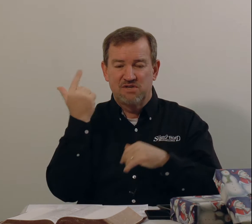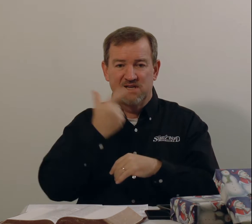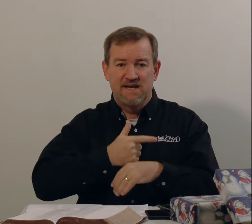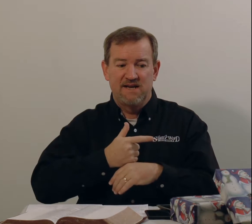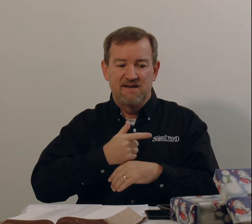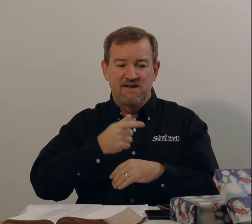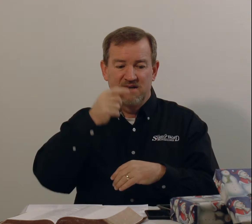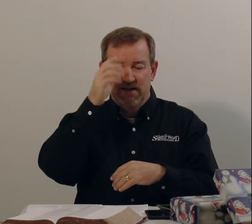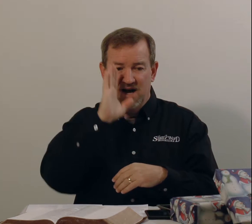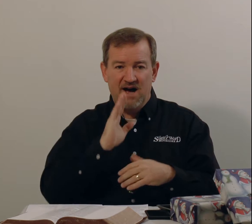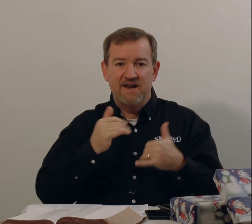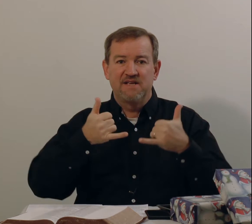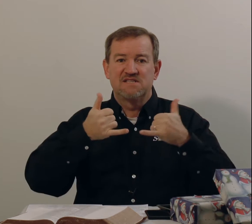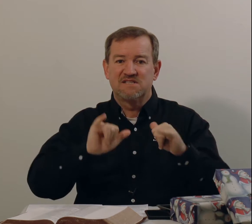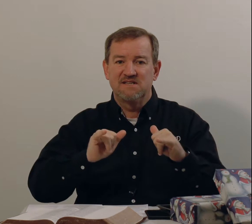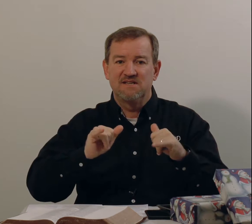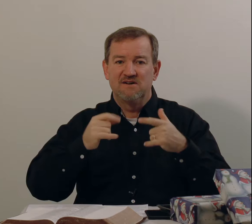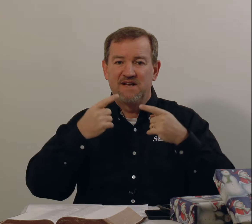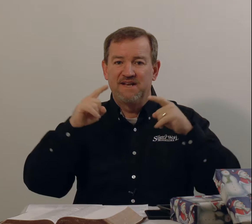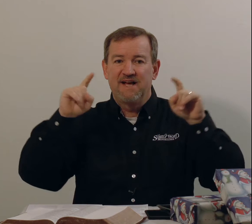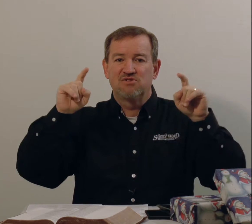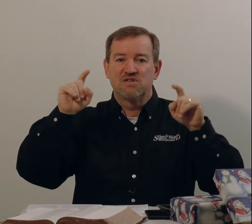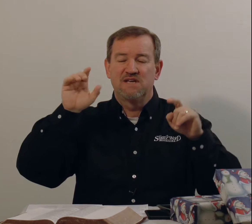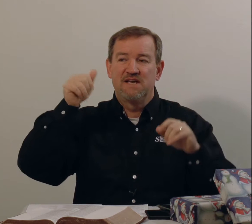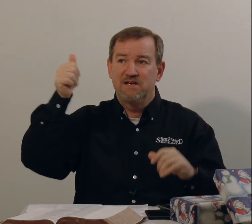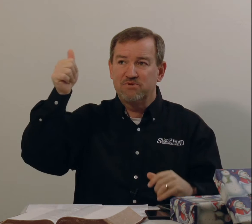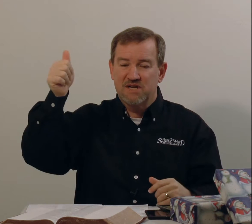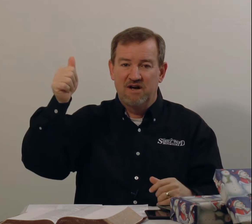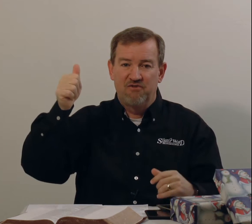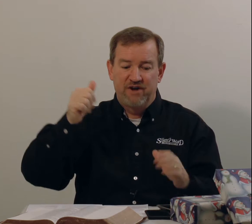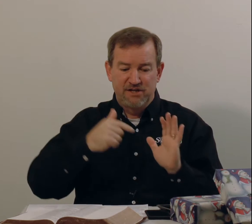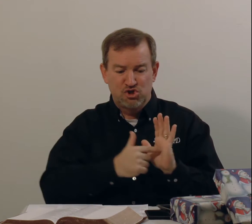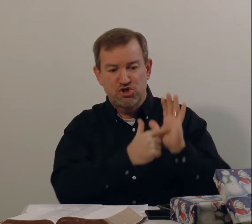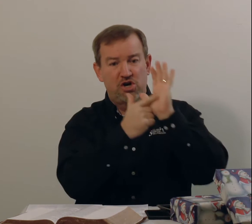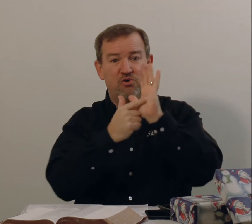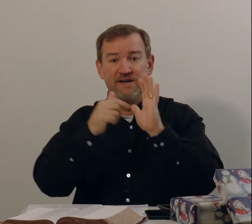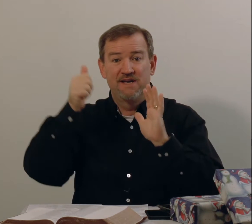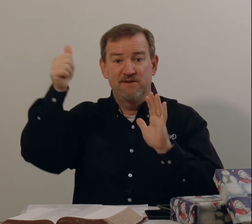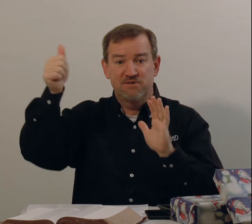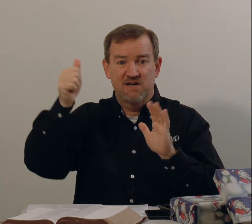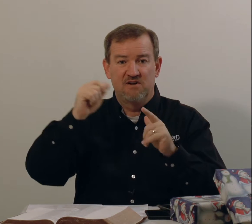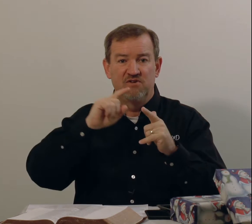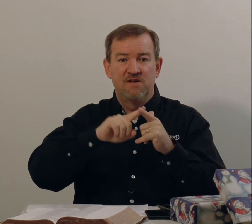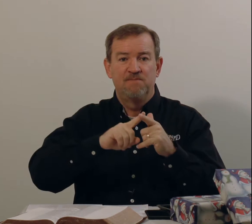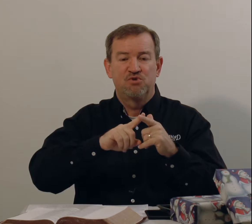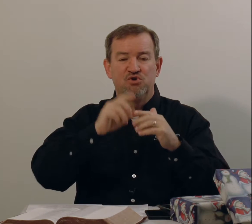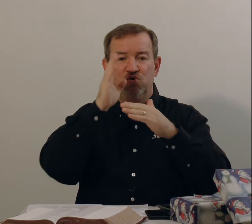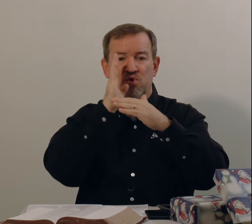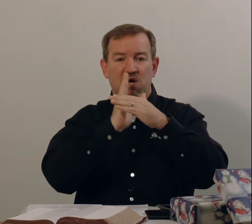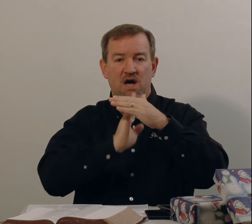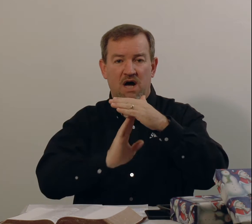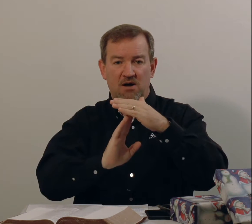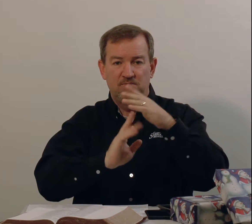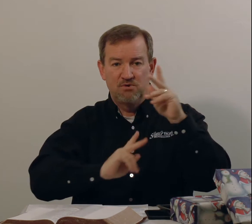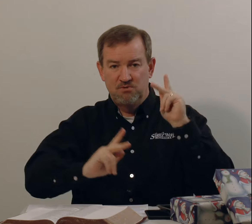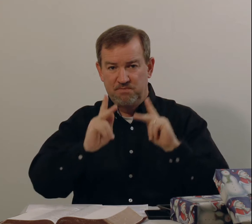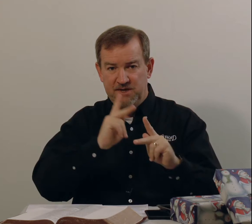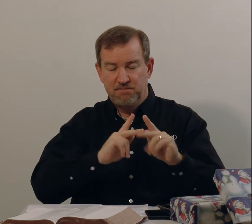today, God is still announcing himself and showing himself to humble people.